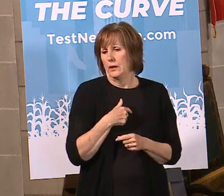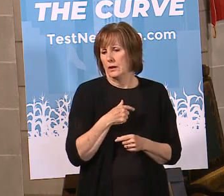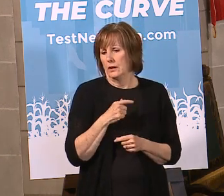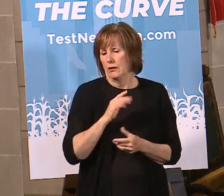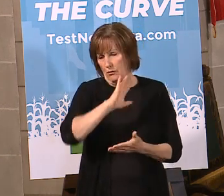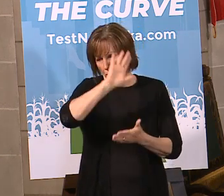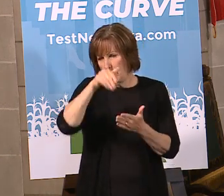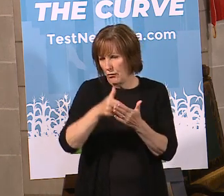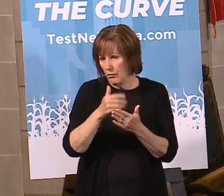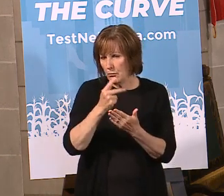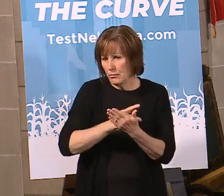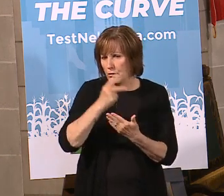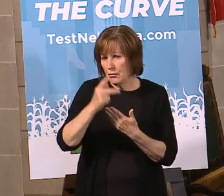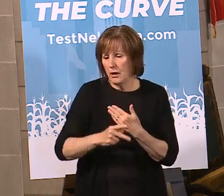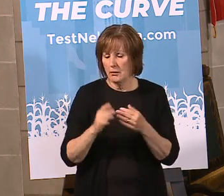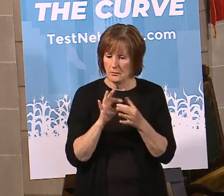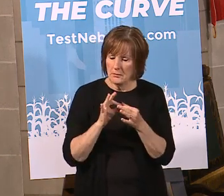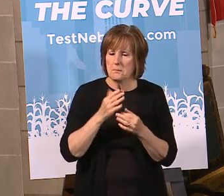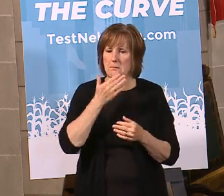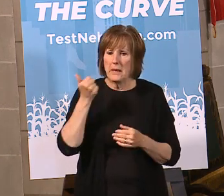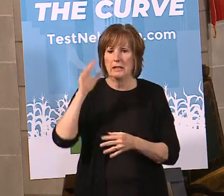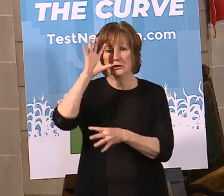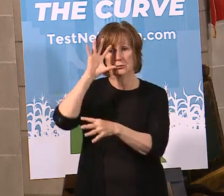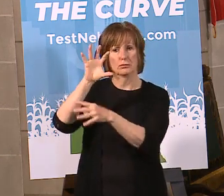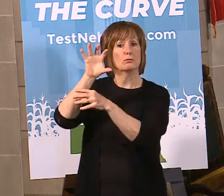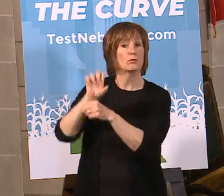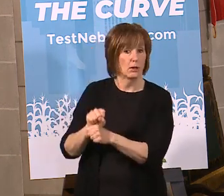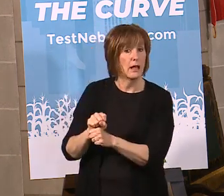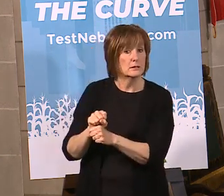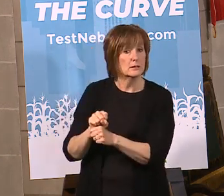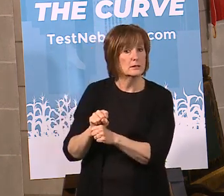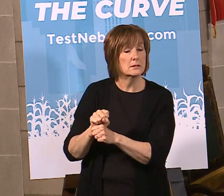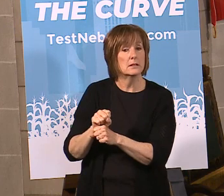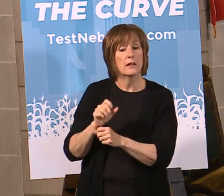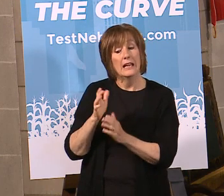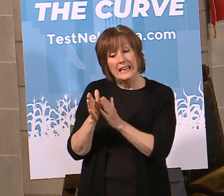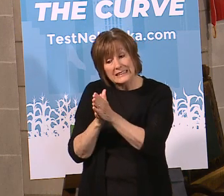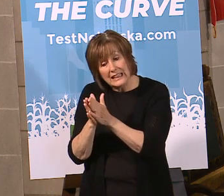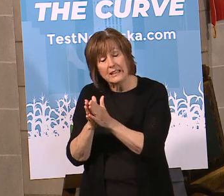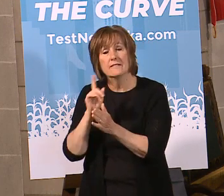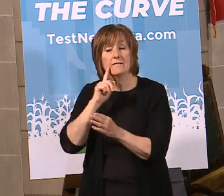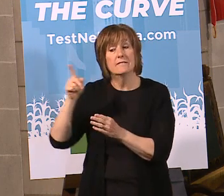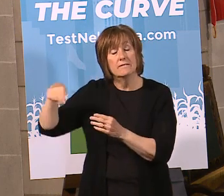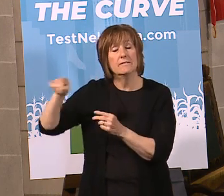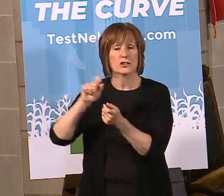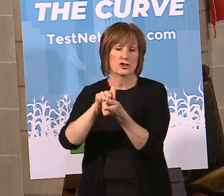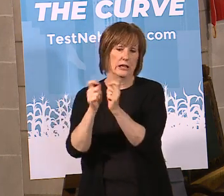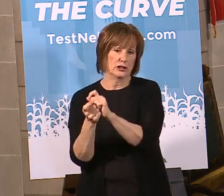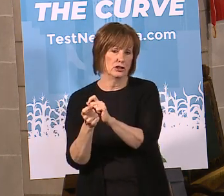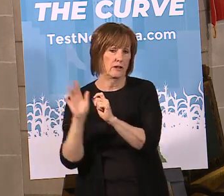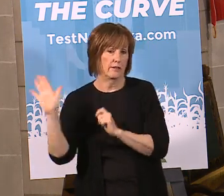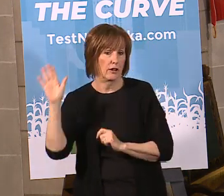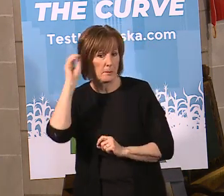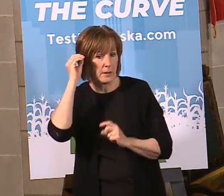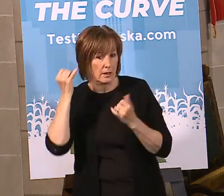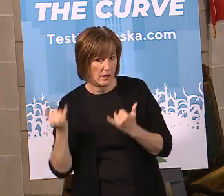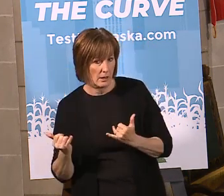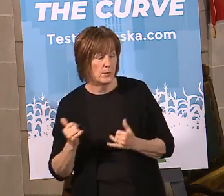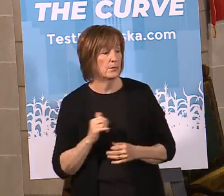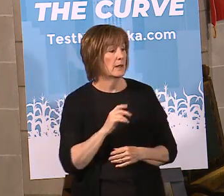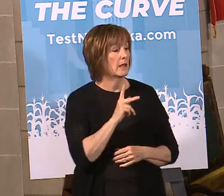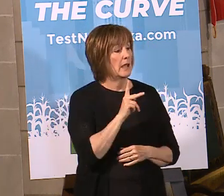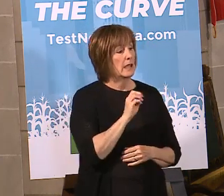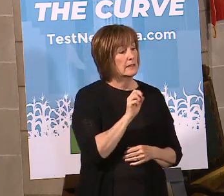overall program to be able to talk to them about best practices. So my understanding is that those incentive systems are being changed. Rob McCartney,